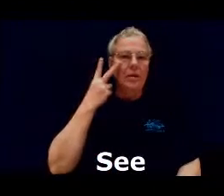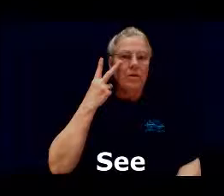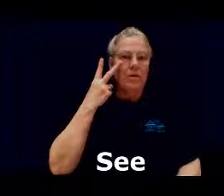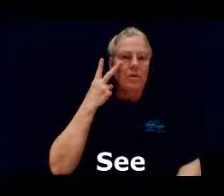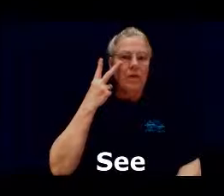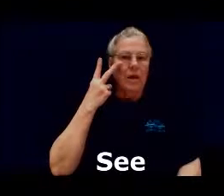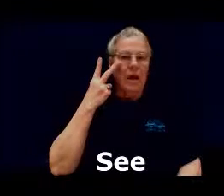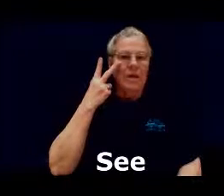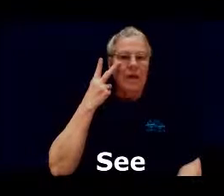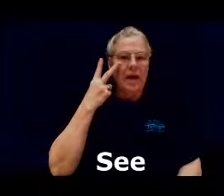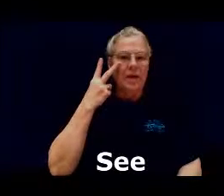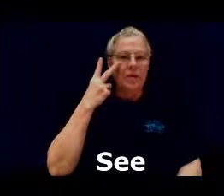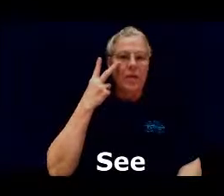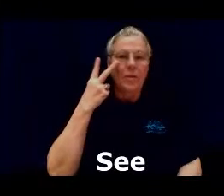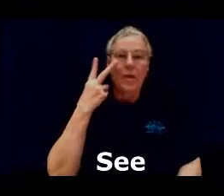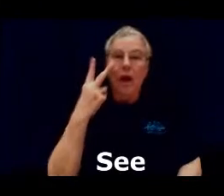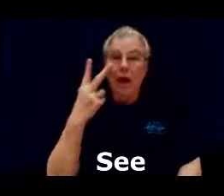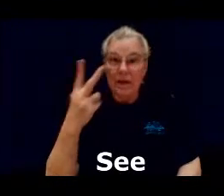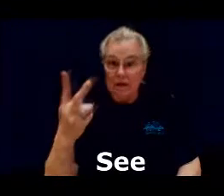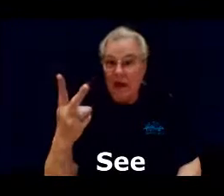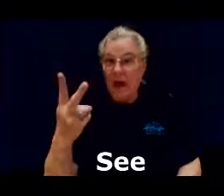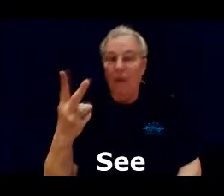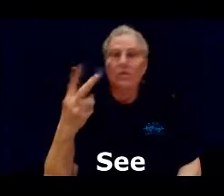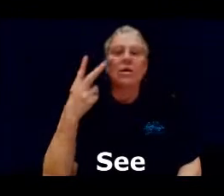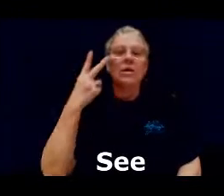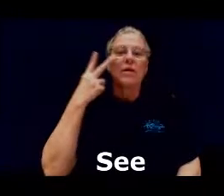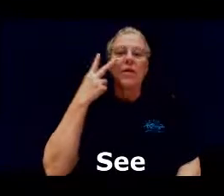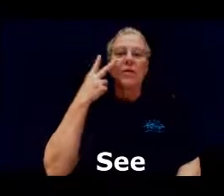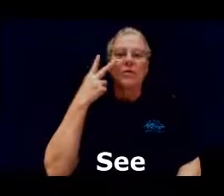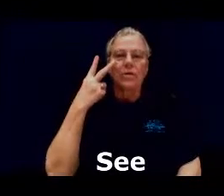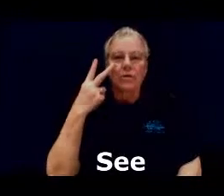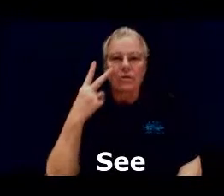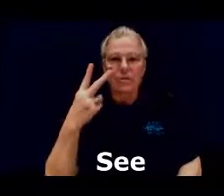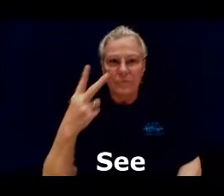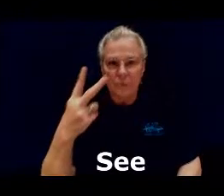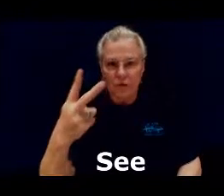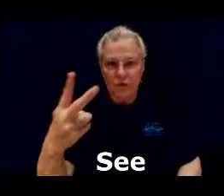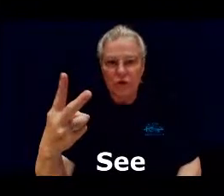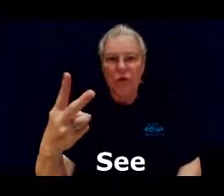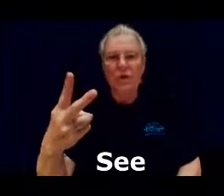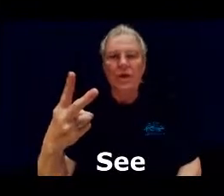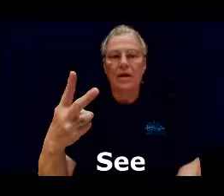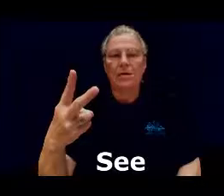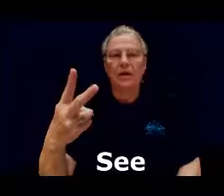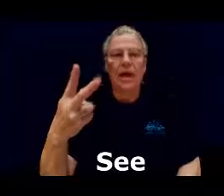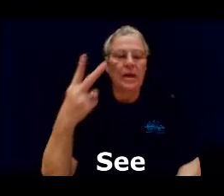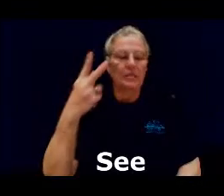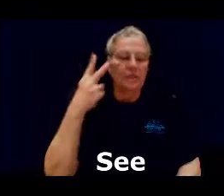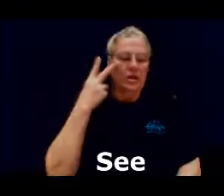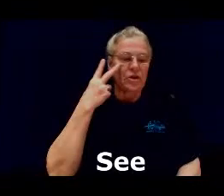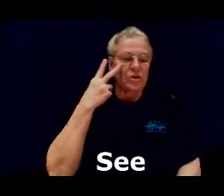taken from your eyes out like you're showing that line of vision